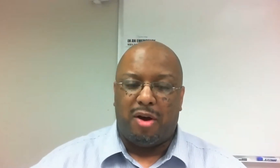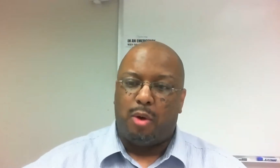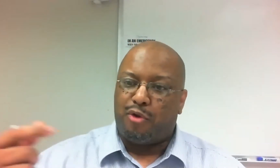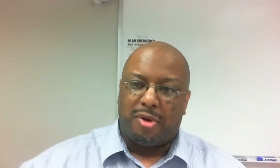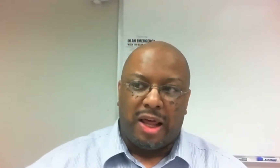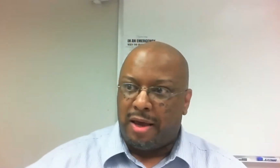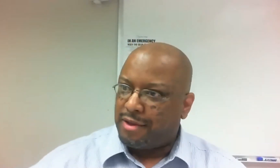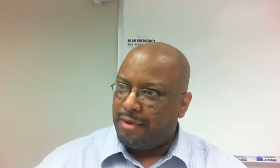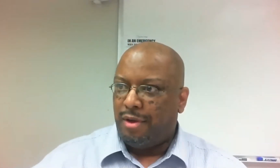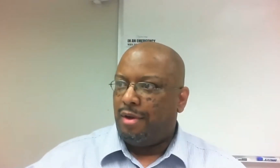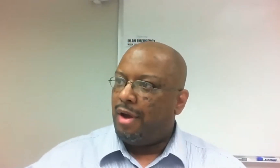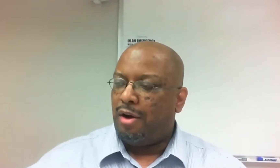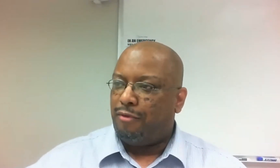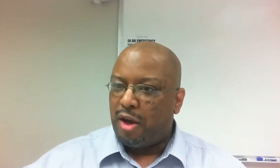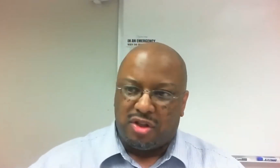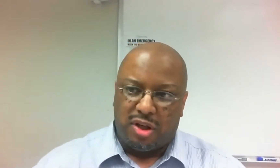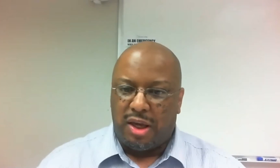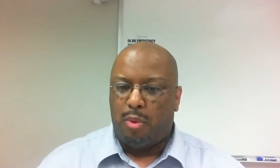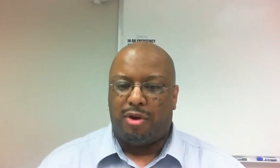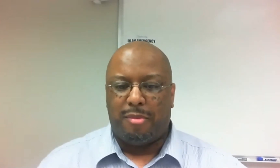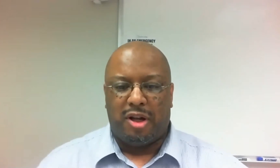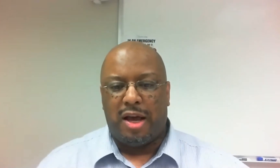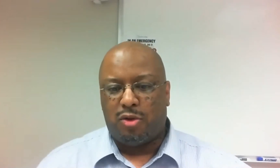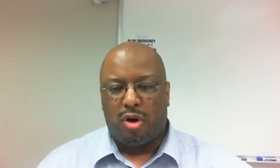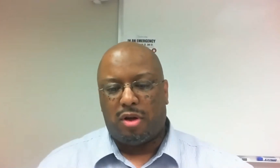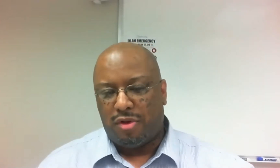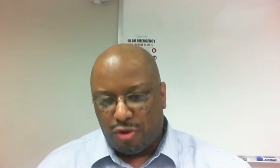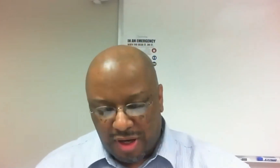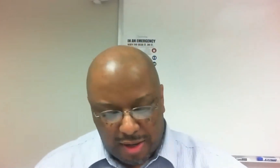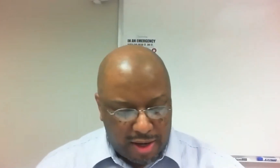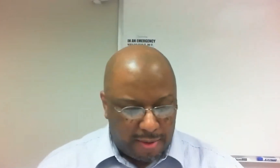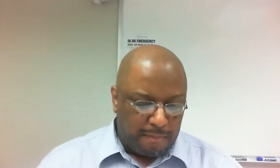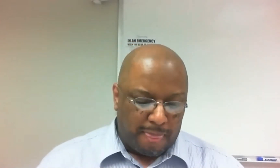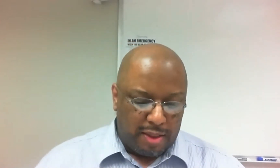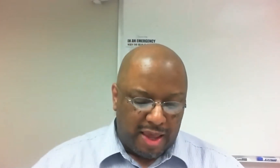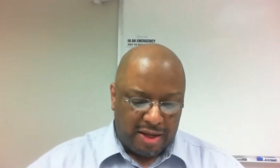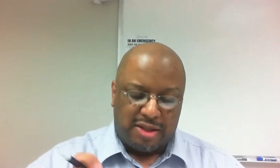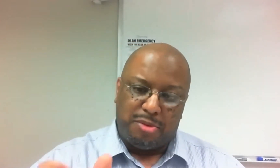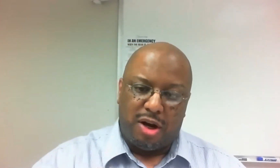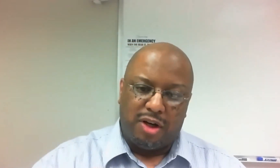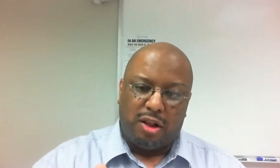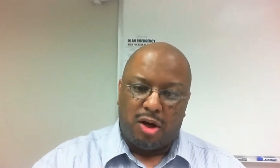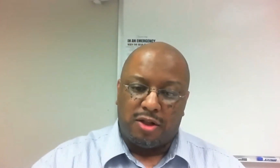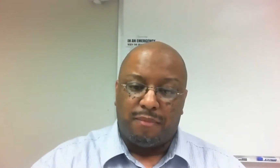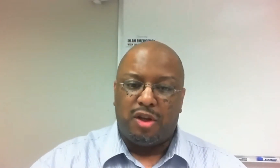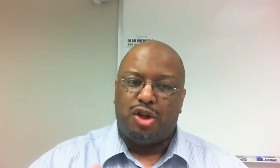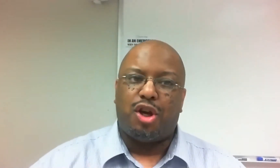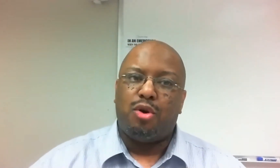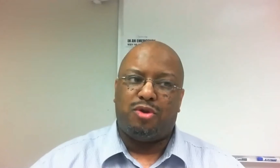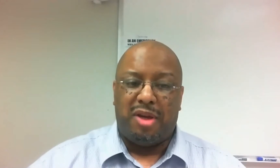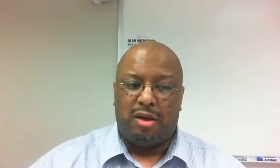talking about, how we criminalize vagrancy, how we criminalize walking on the street at night. That exceptionary clause